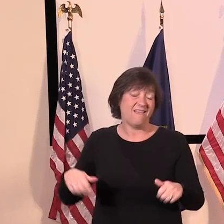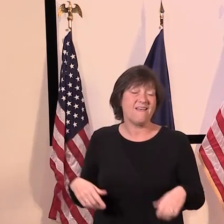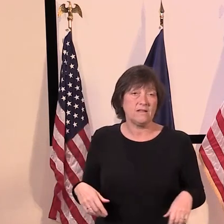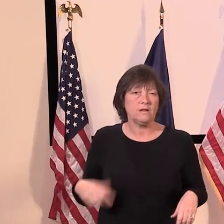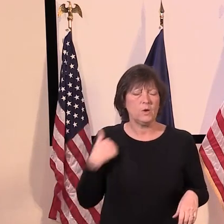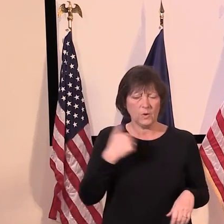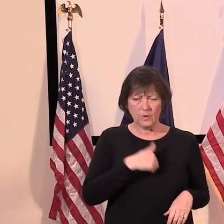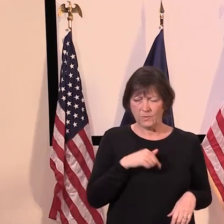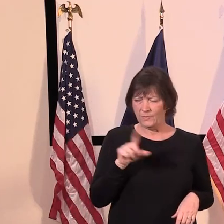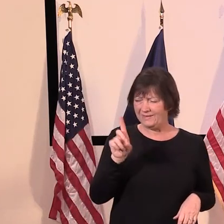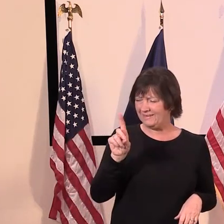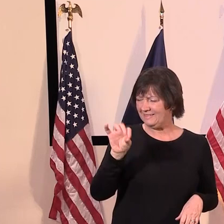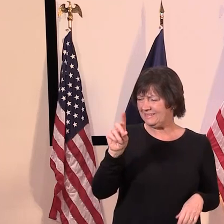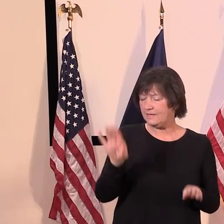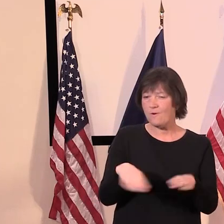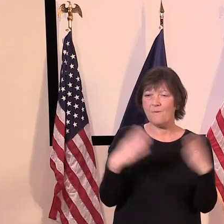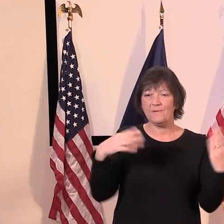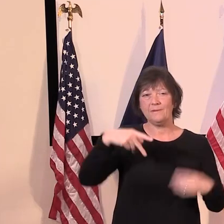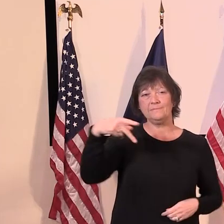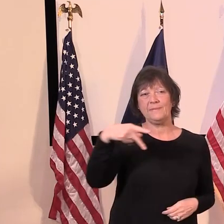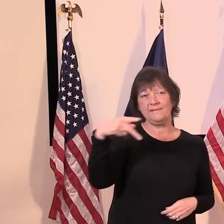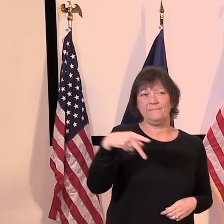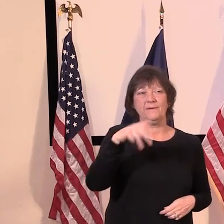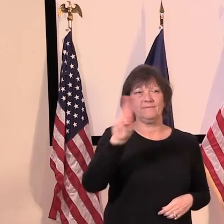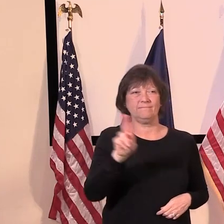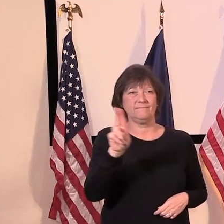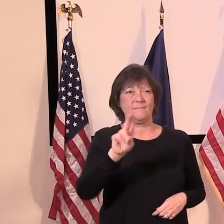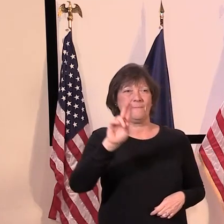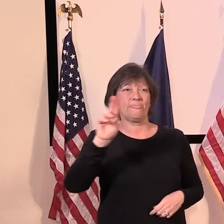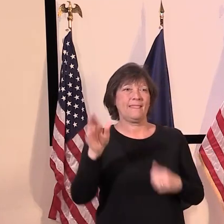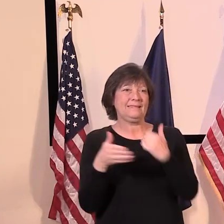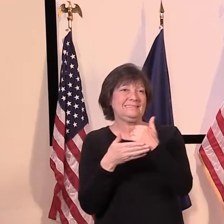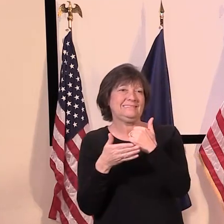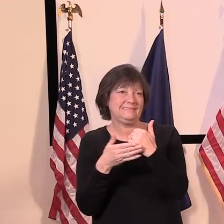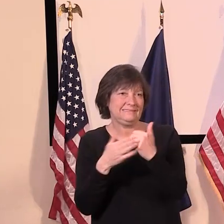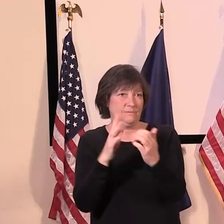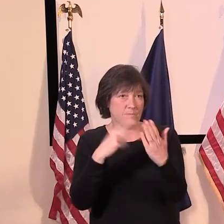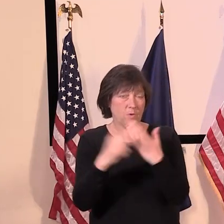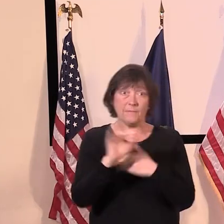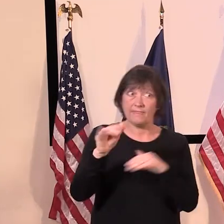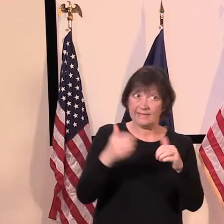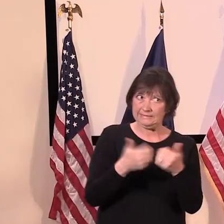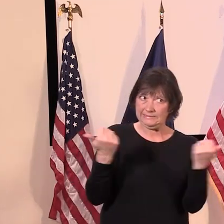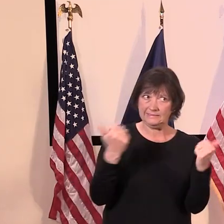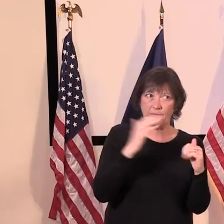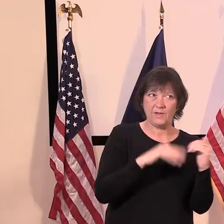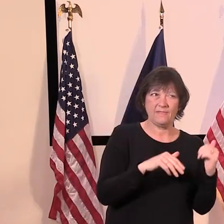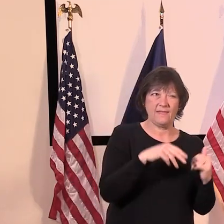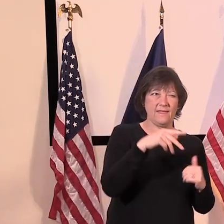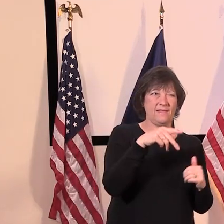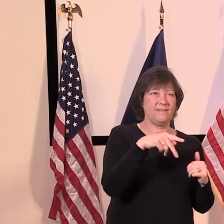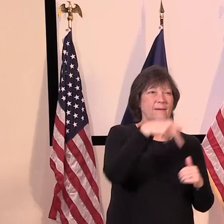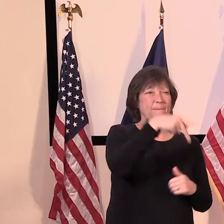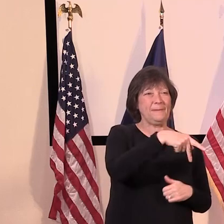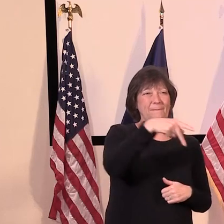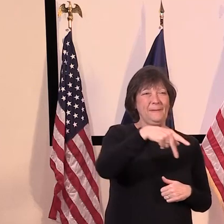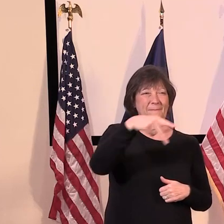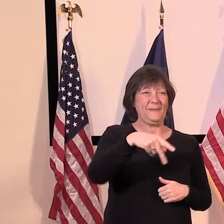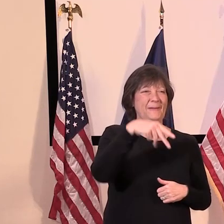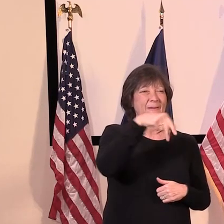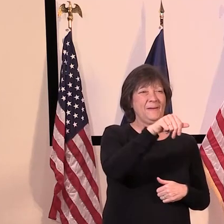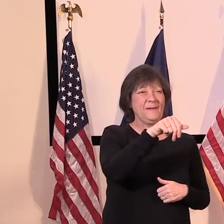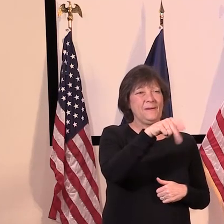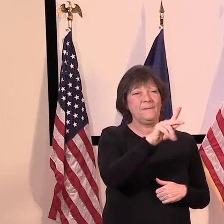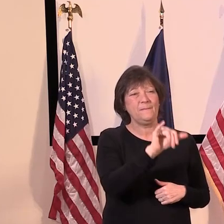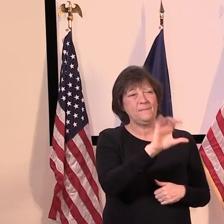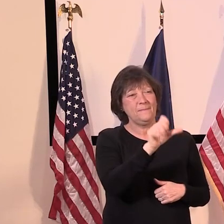up, um, the pandemic unemployment assistance program, um, not to be confused with the paycheck protection program,